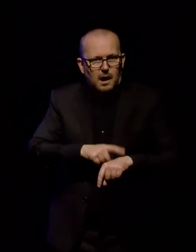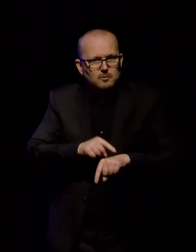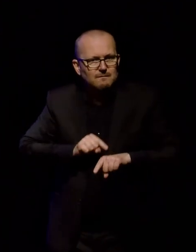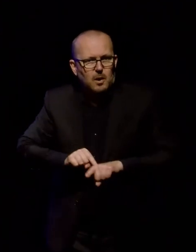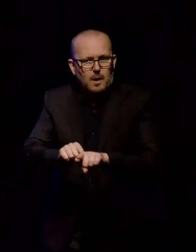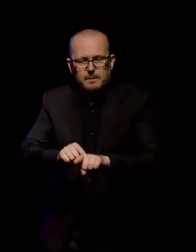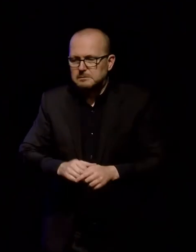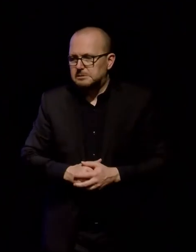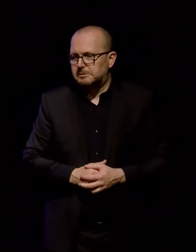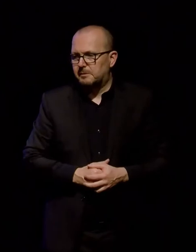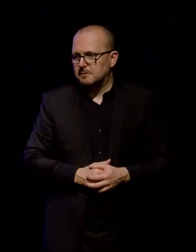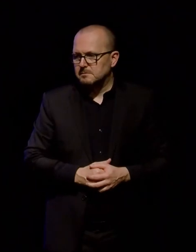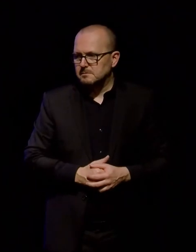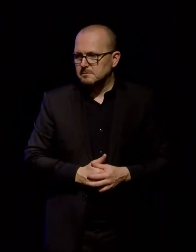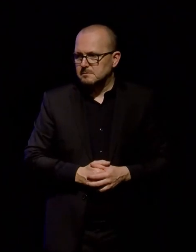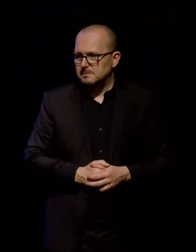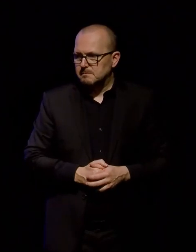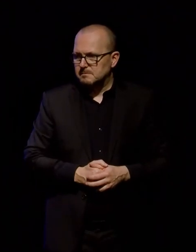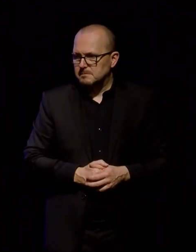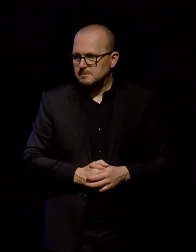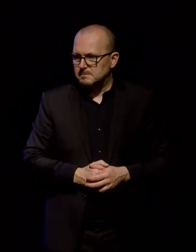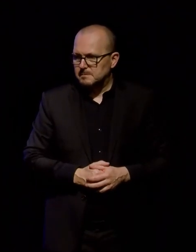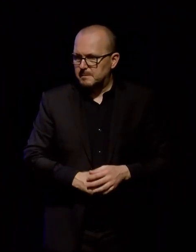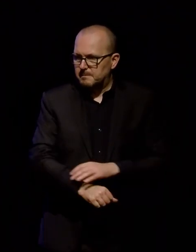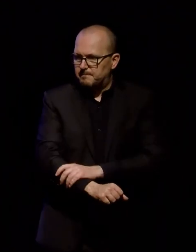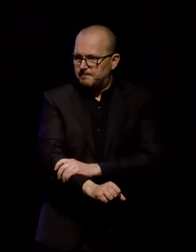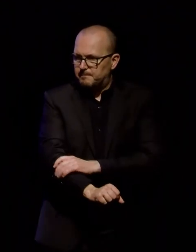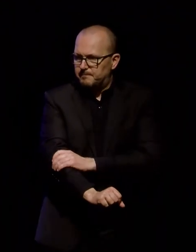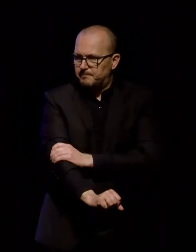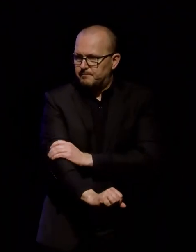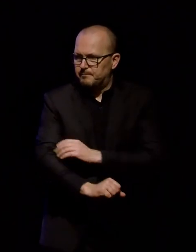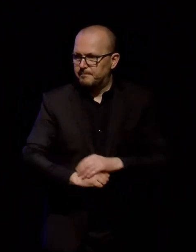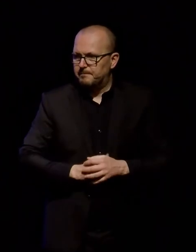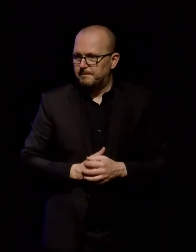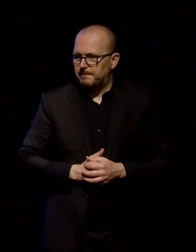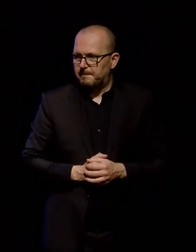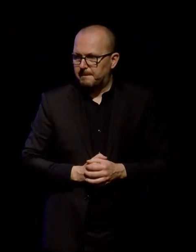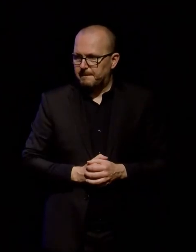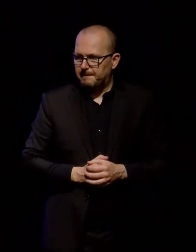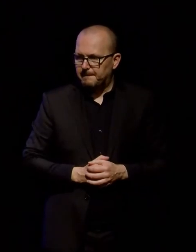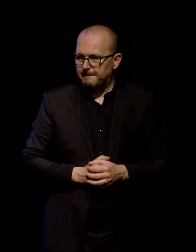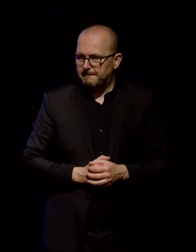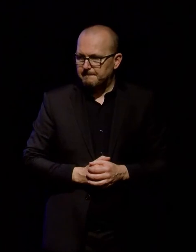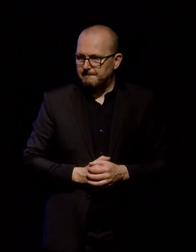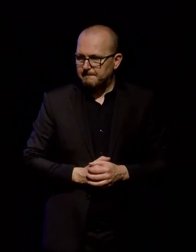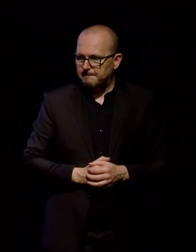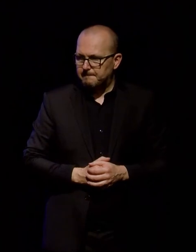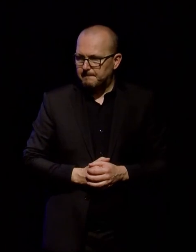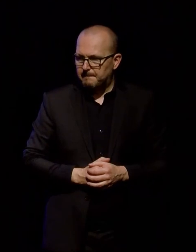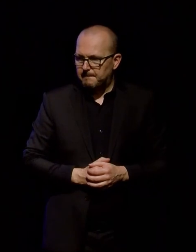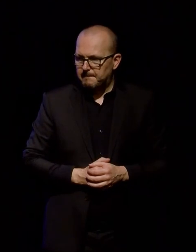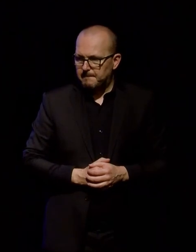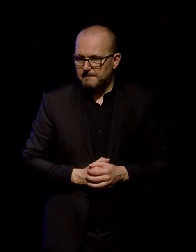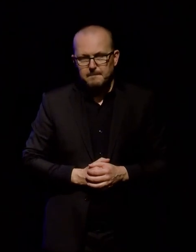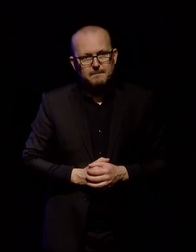There were also questions. Lots of questions. What seemed like a floodgate of unanswerable questions. The thing that really